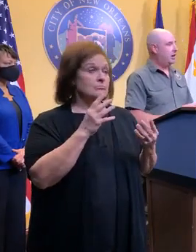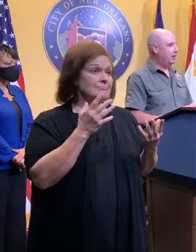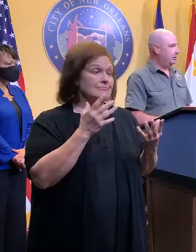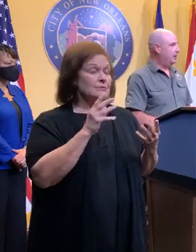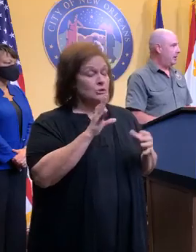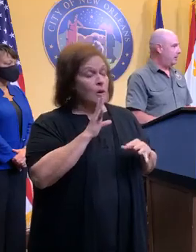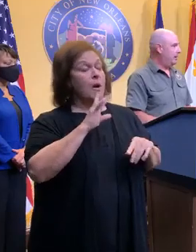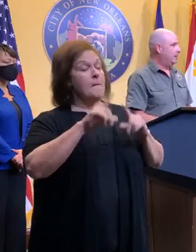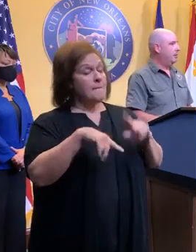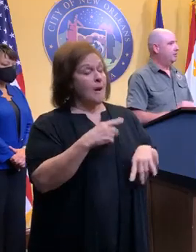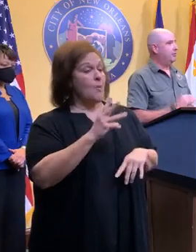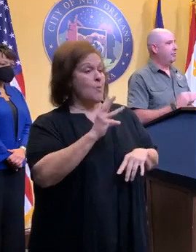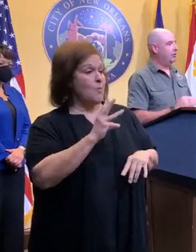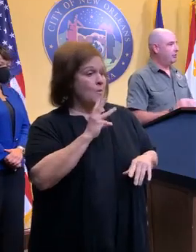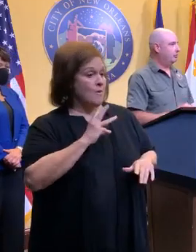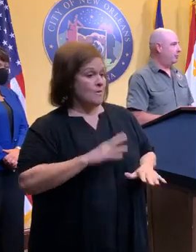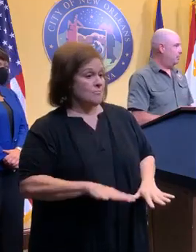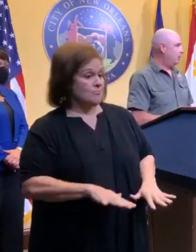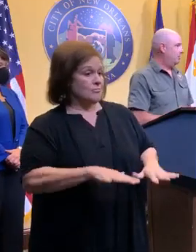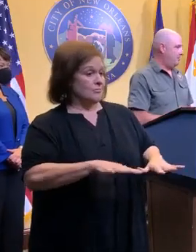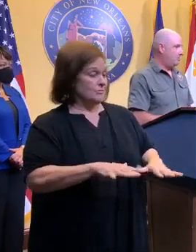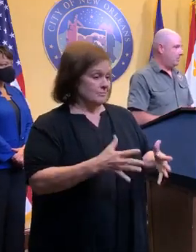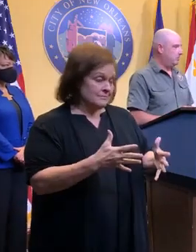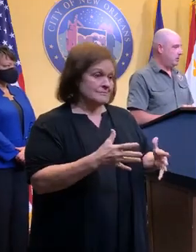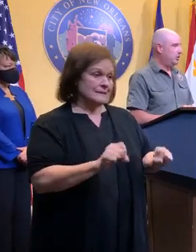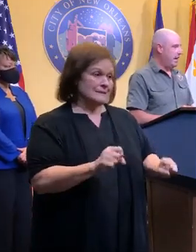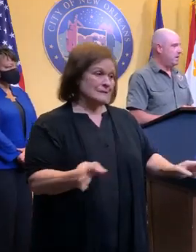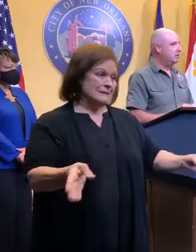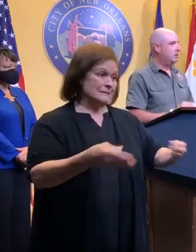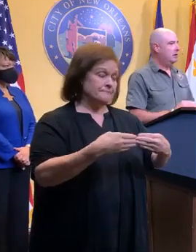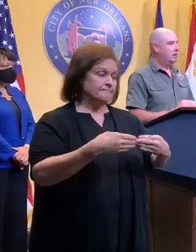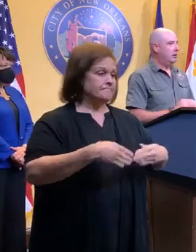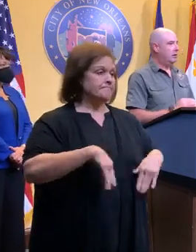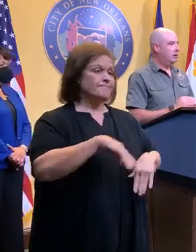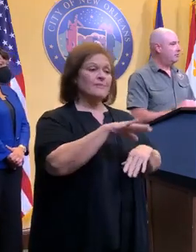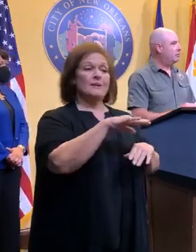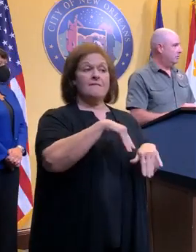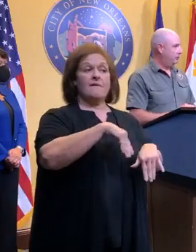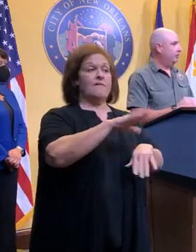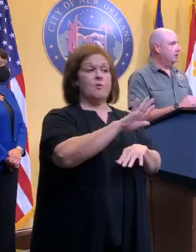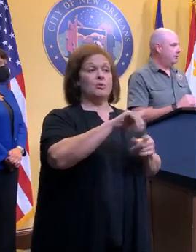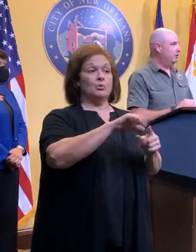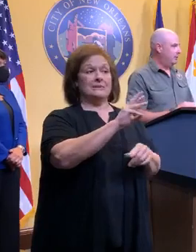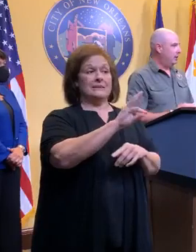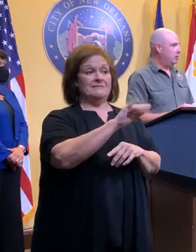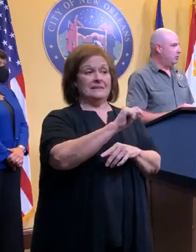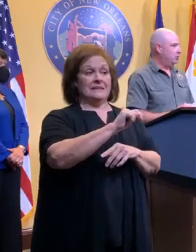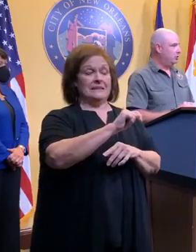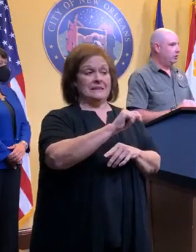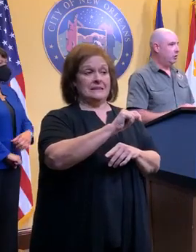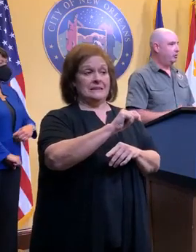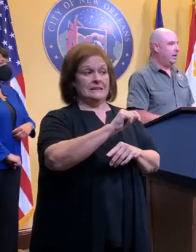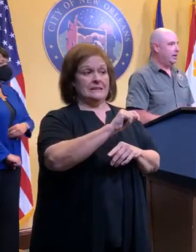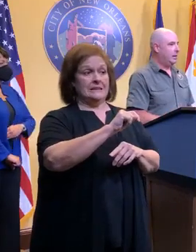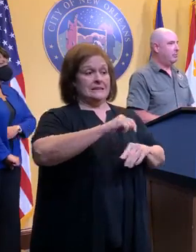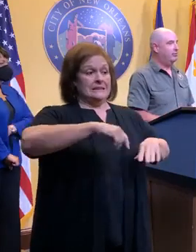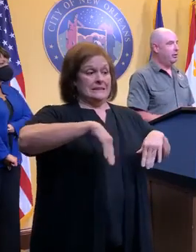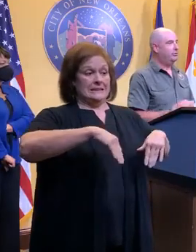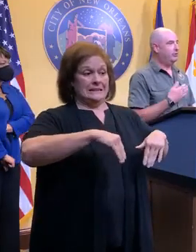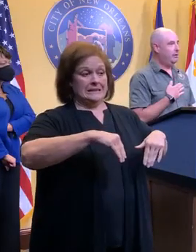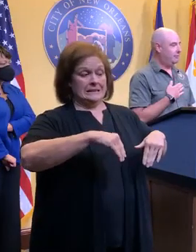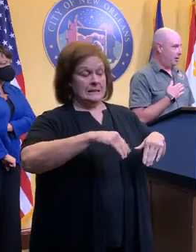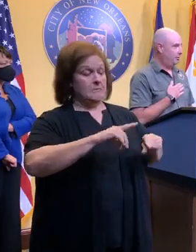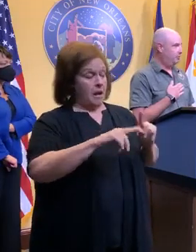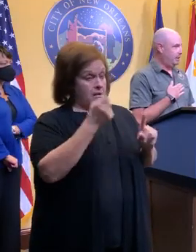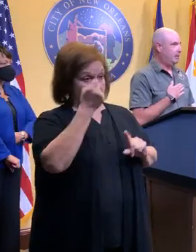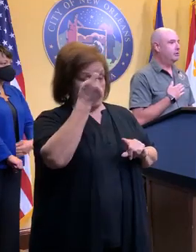gates. They're not talking about that right now because the 4 to 6 foot mark does not really reach that level, a sill level, that they would use to close that gate.